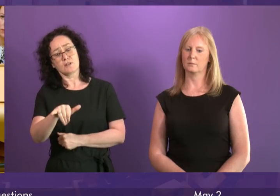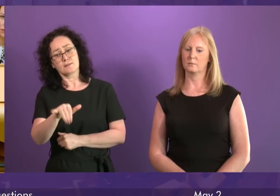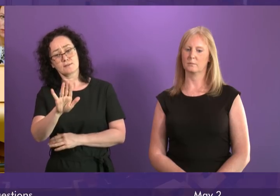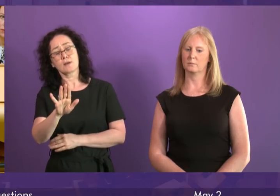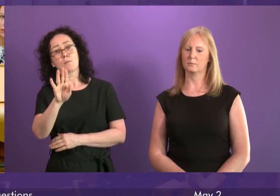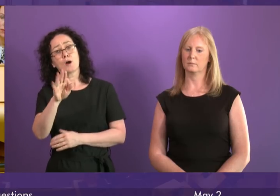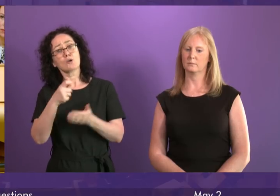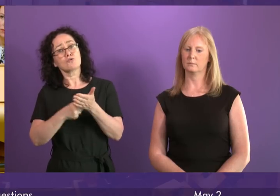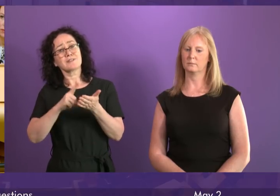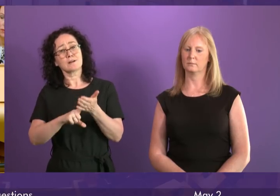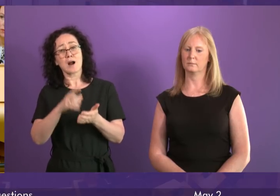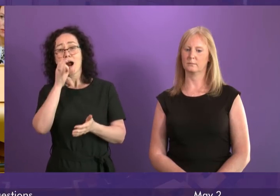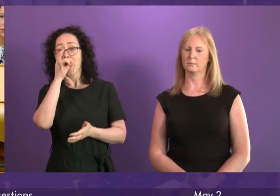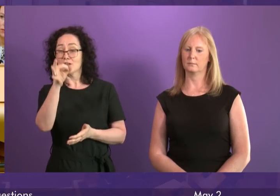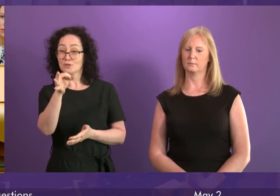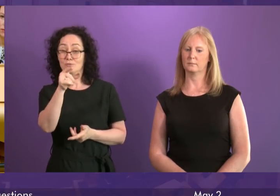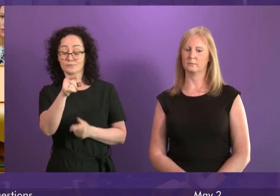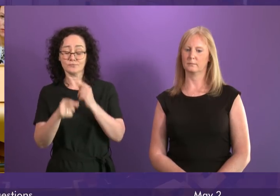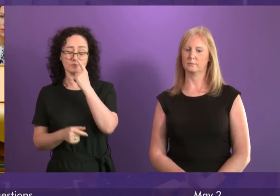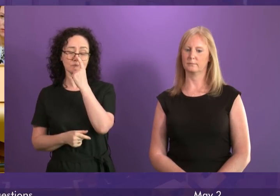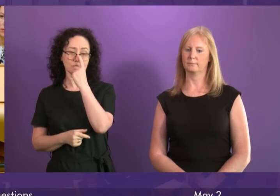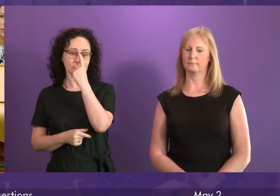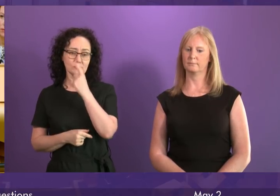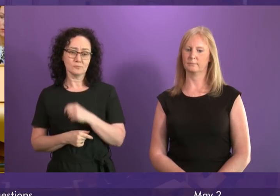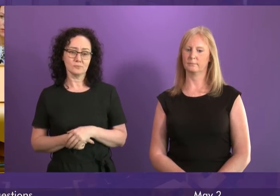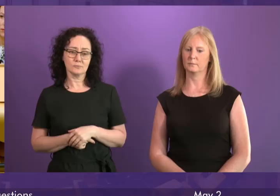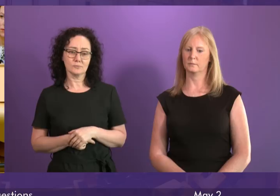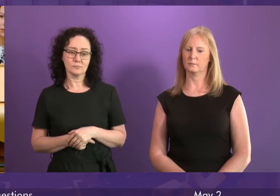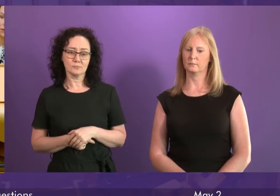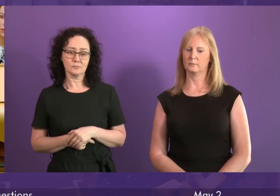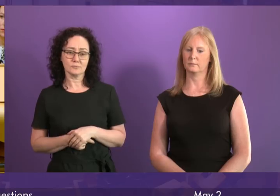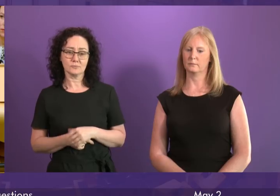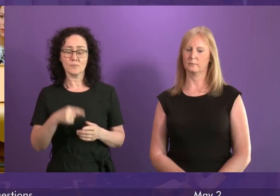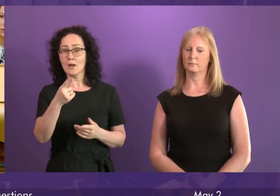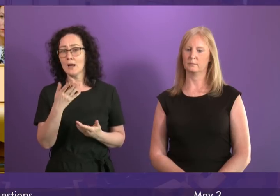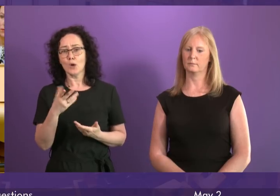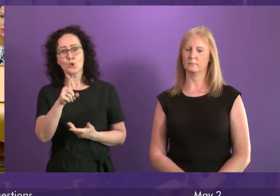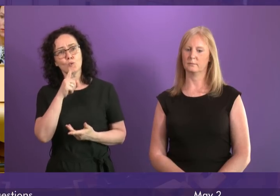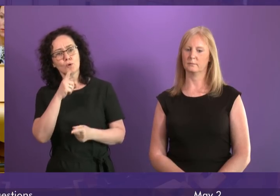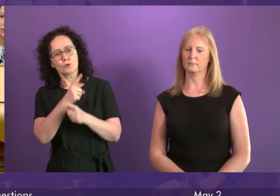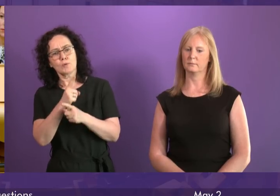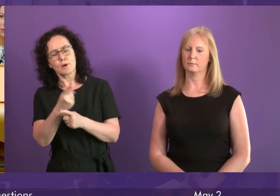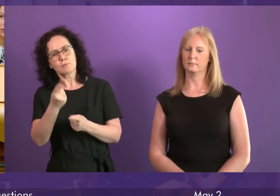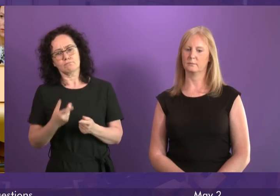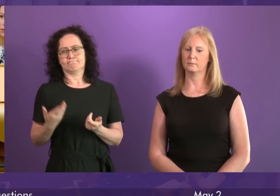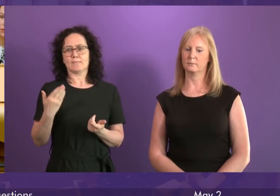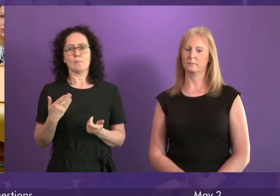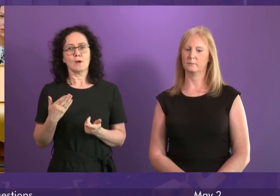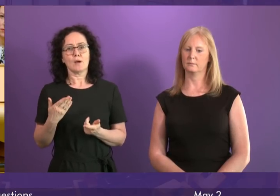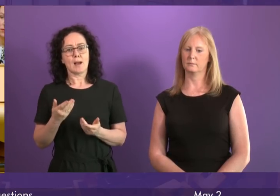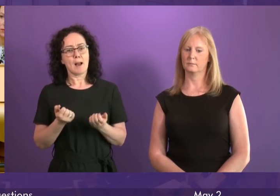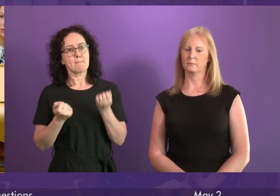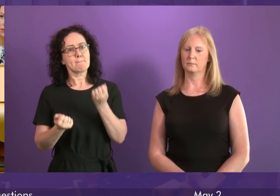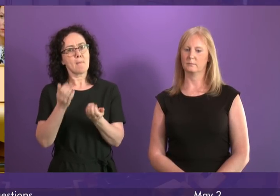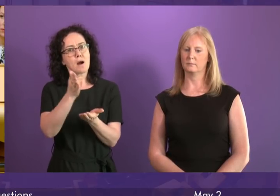his opposition to things like the suggestion to give councils more power over workplace parking, for example, if he wants to be taken seriously on climate